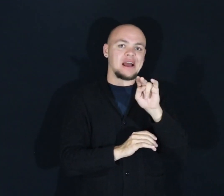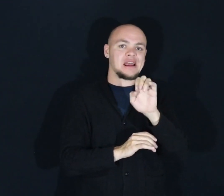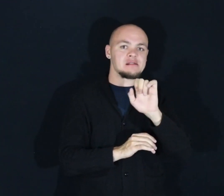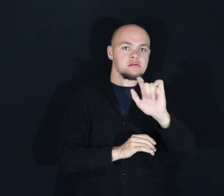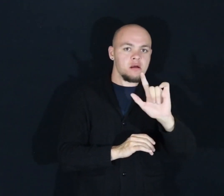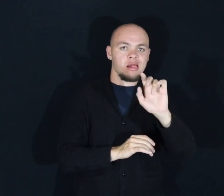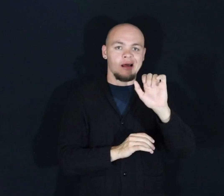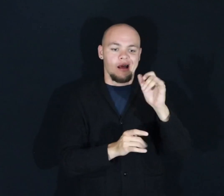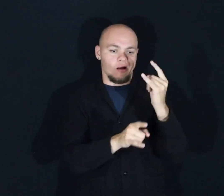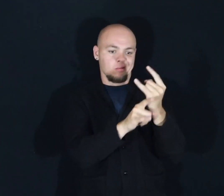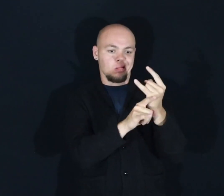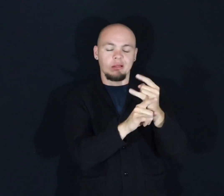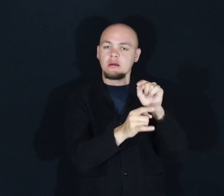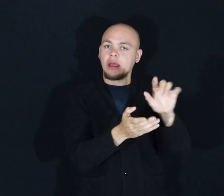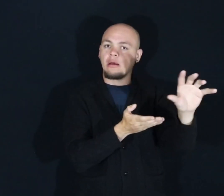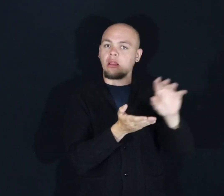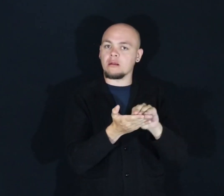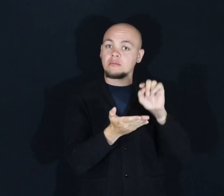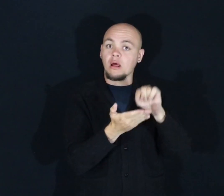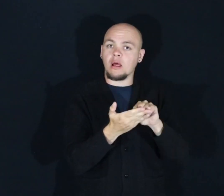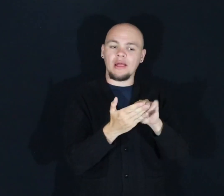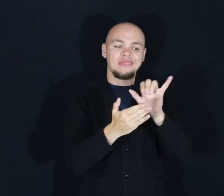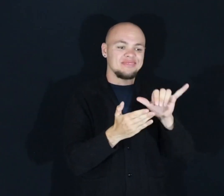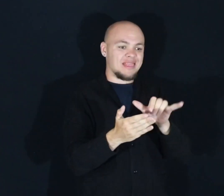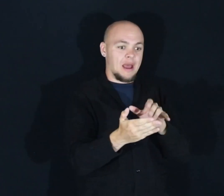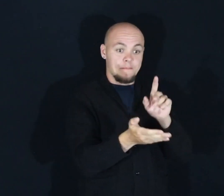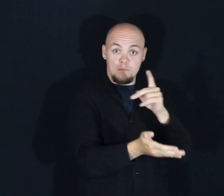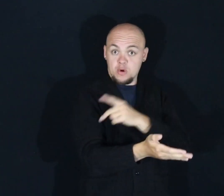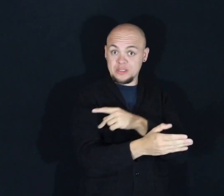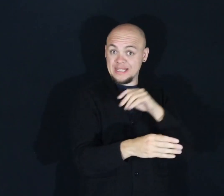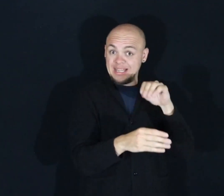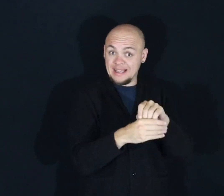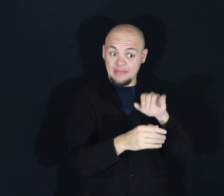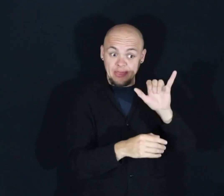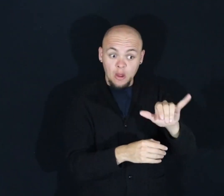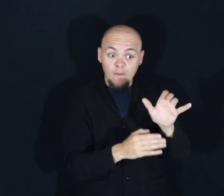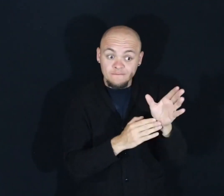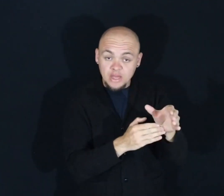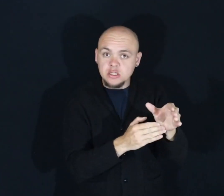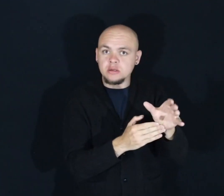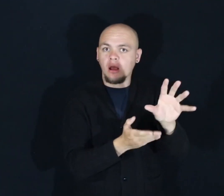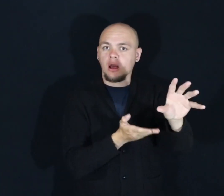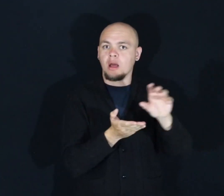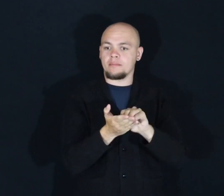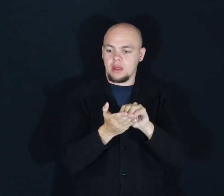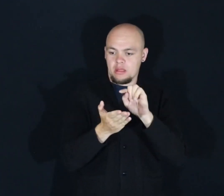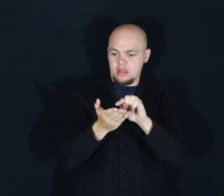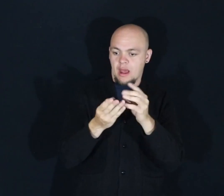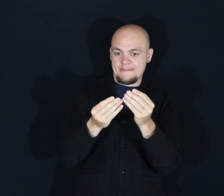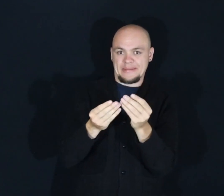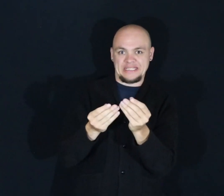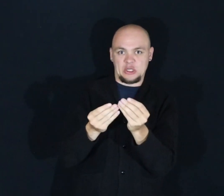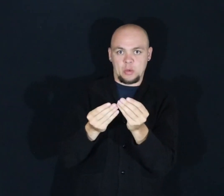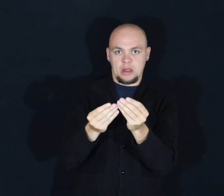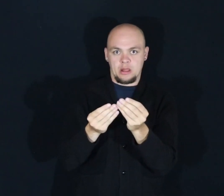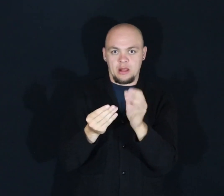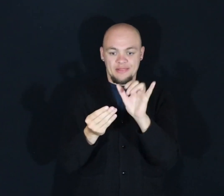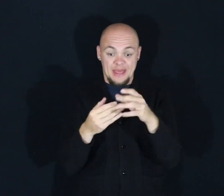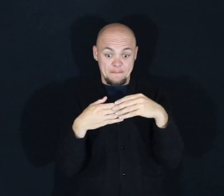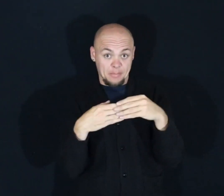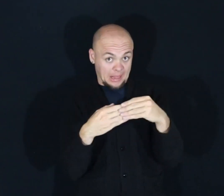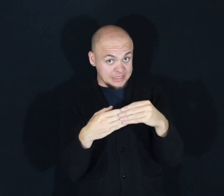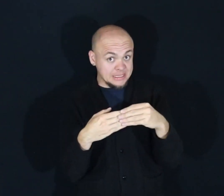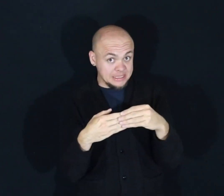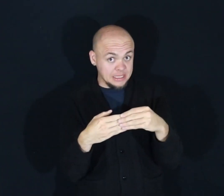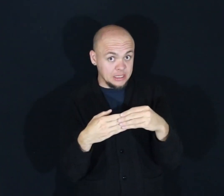formed to mimic the antifreeze proteins found in Antarctic cod. And from this material, from this plastic,